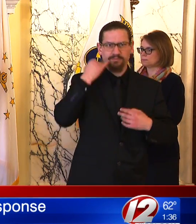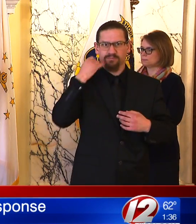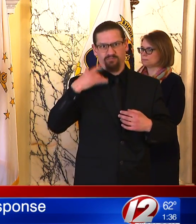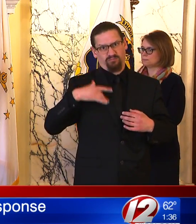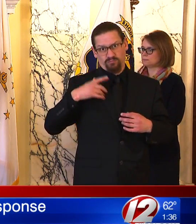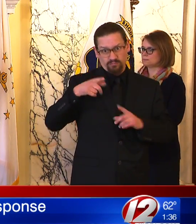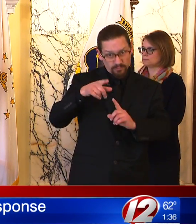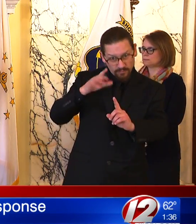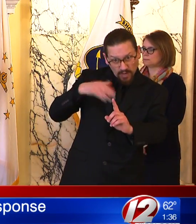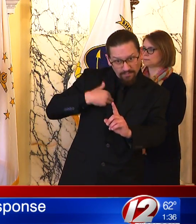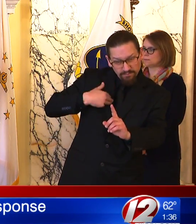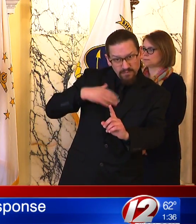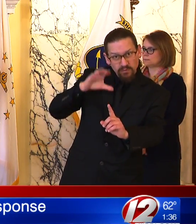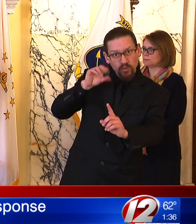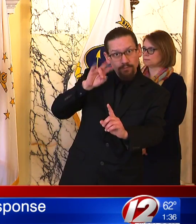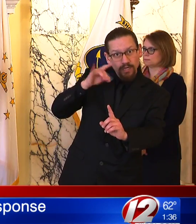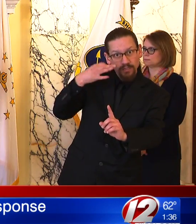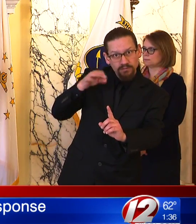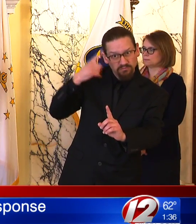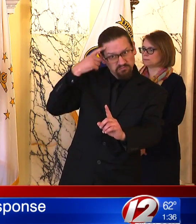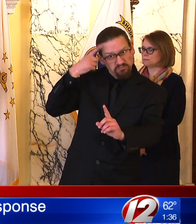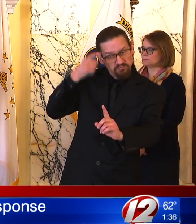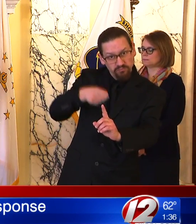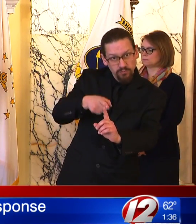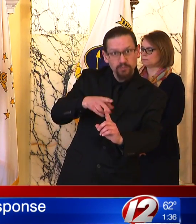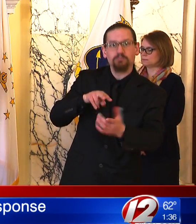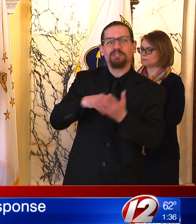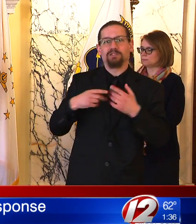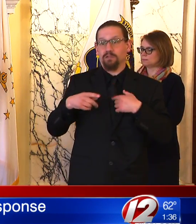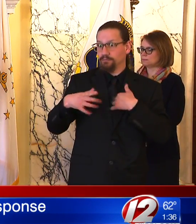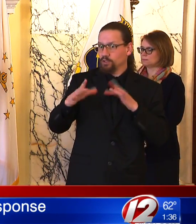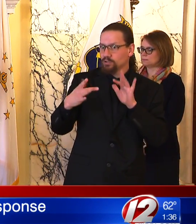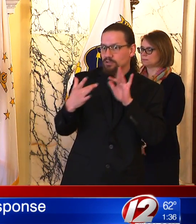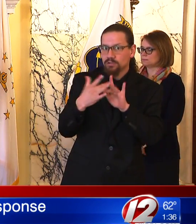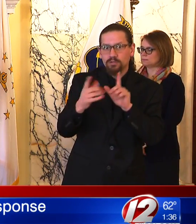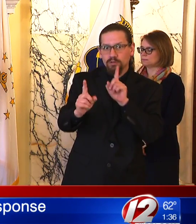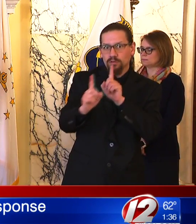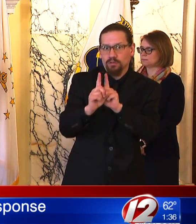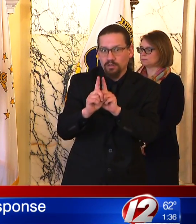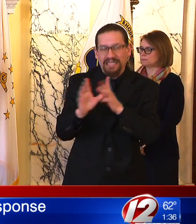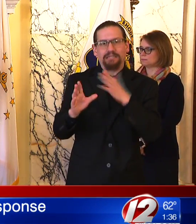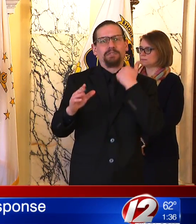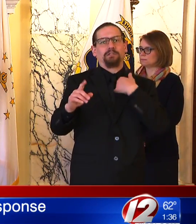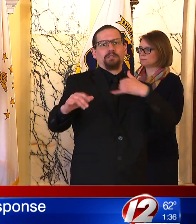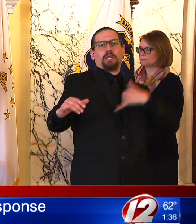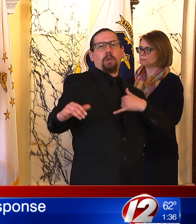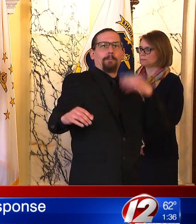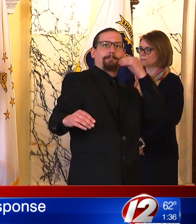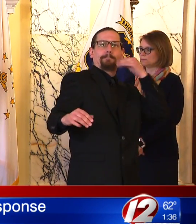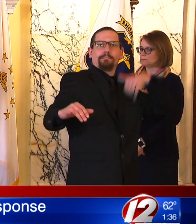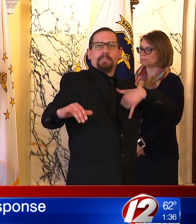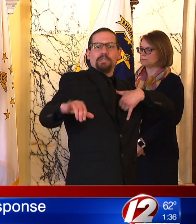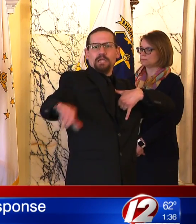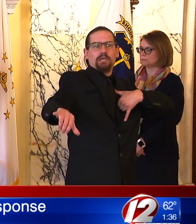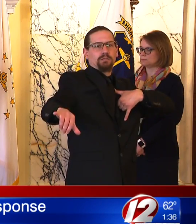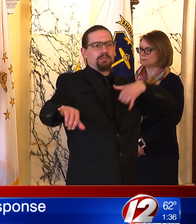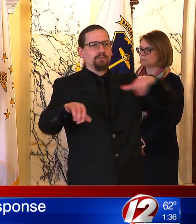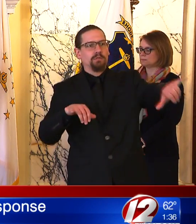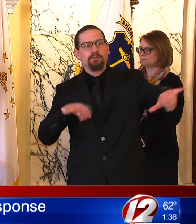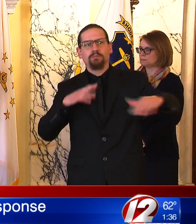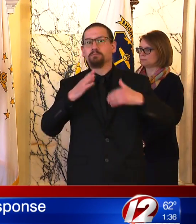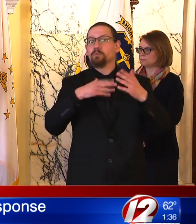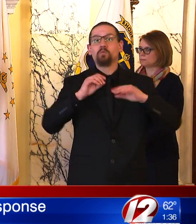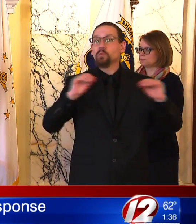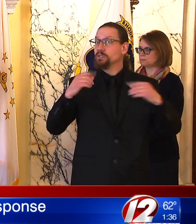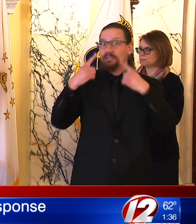we are asking everyone to do, and to monitor yourself for symptoms so that if symptoms were to develop, you have not been